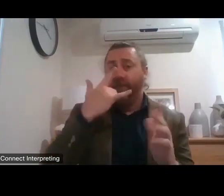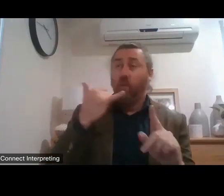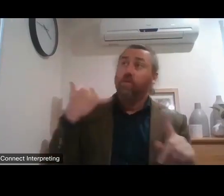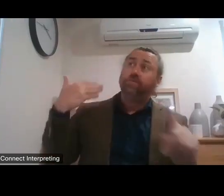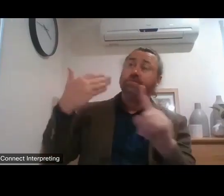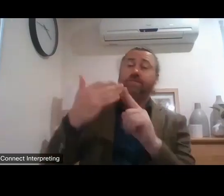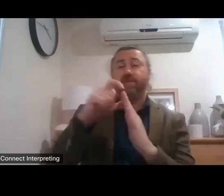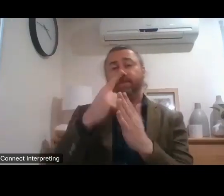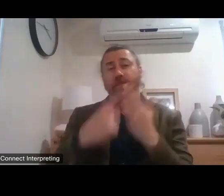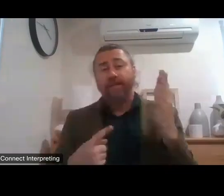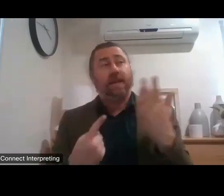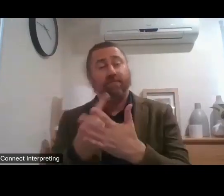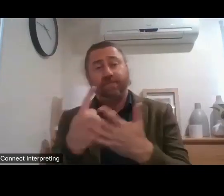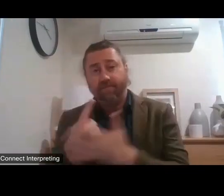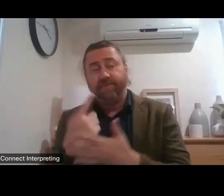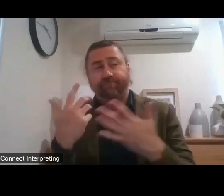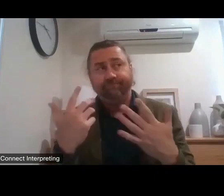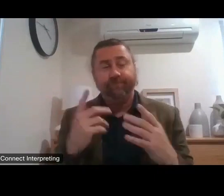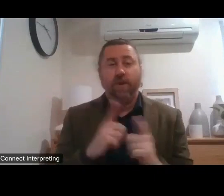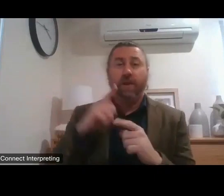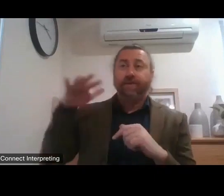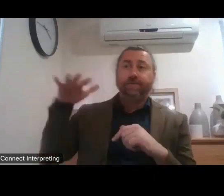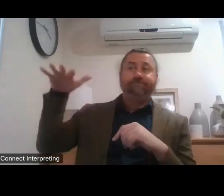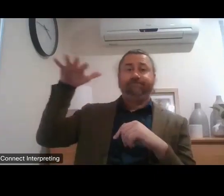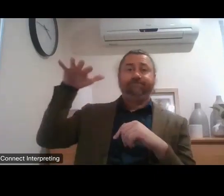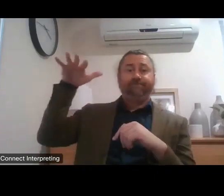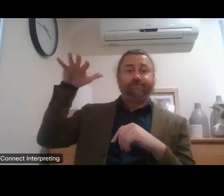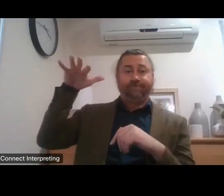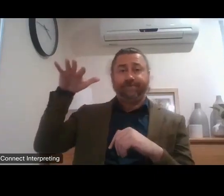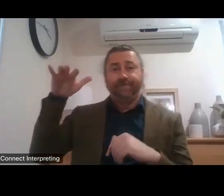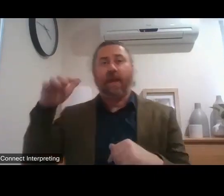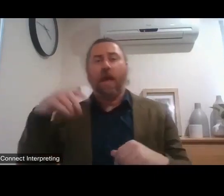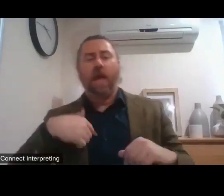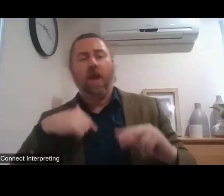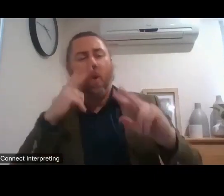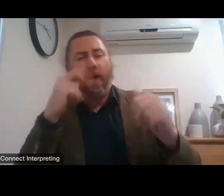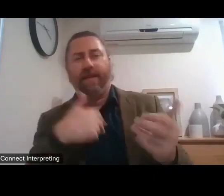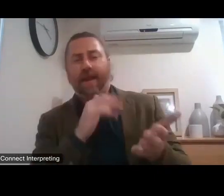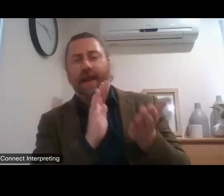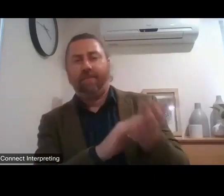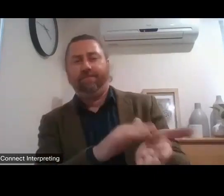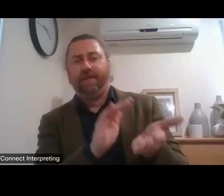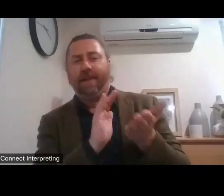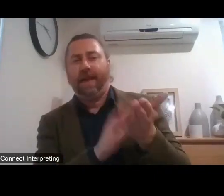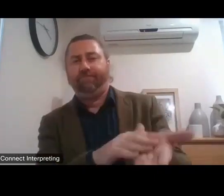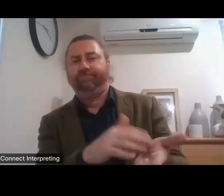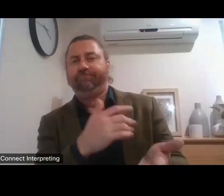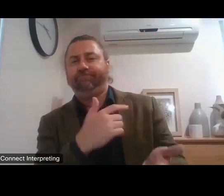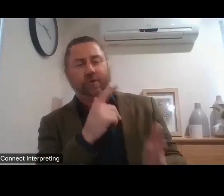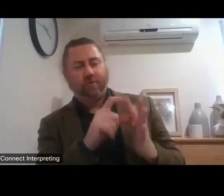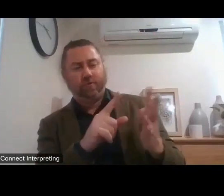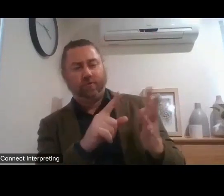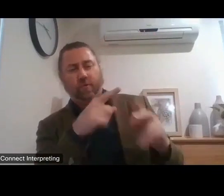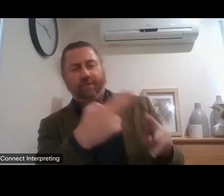been the re-emergence of for want of a better term paternalism. We will do things to people not with people